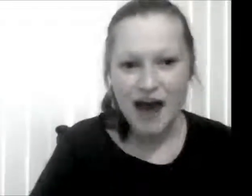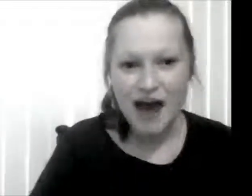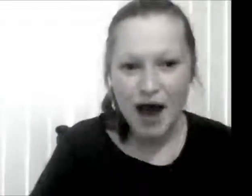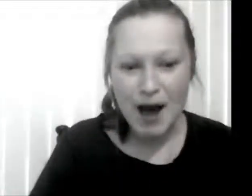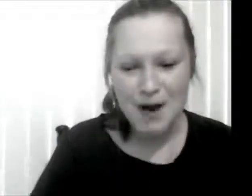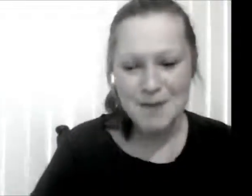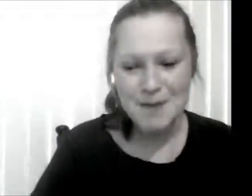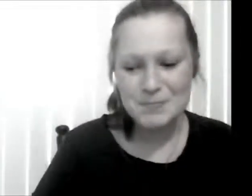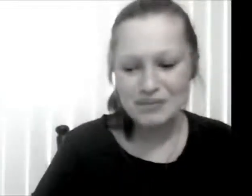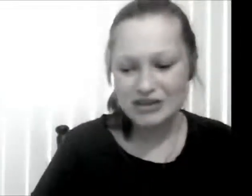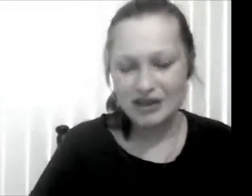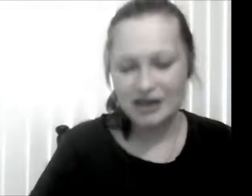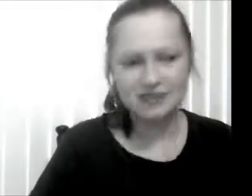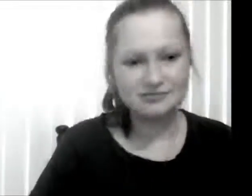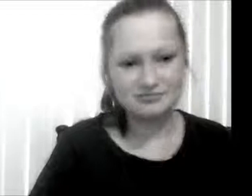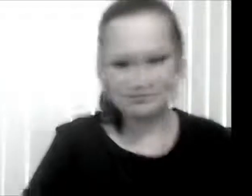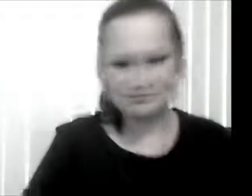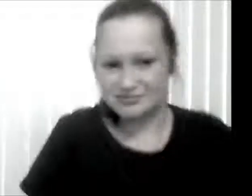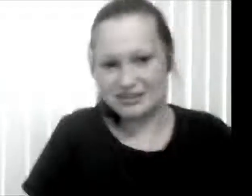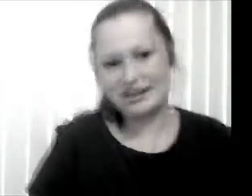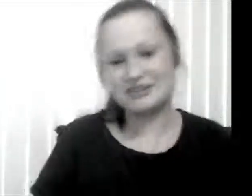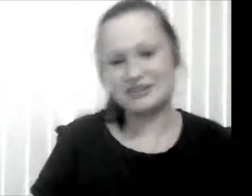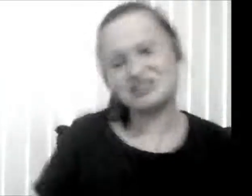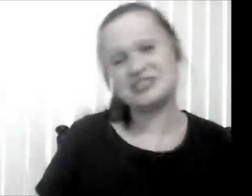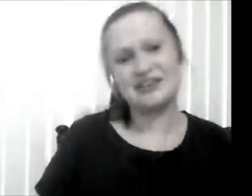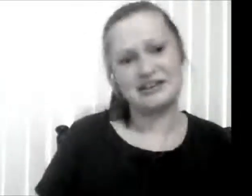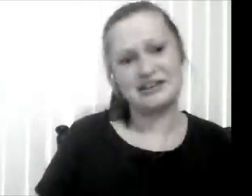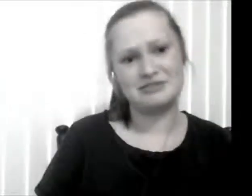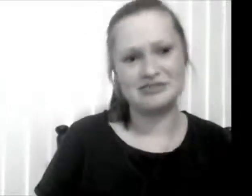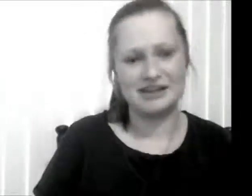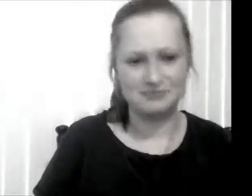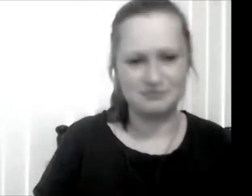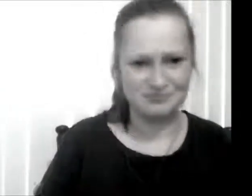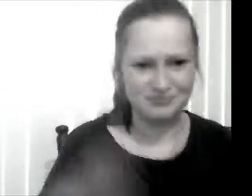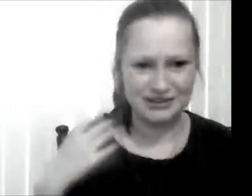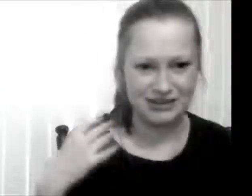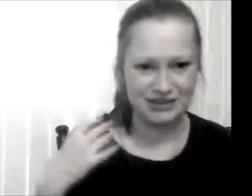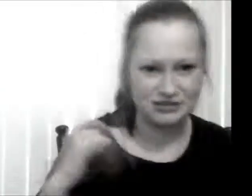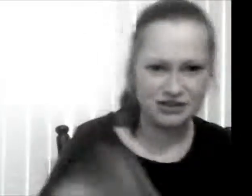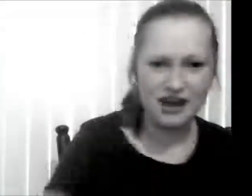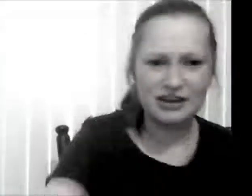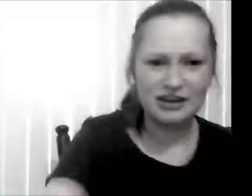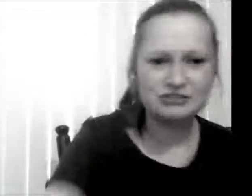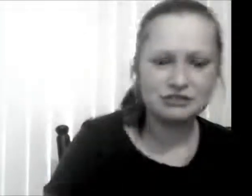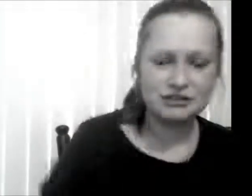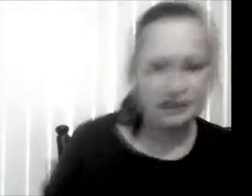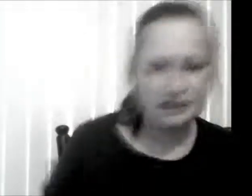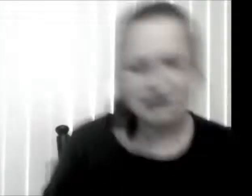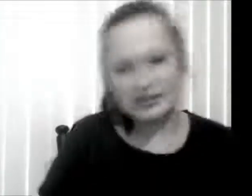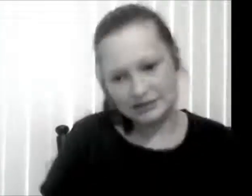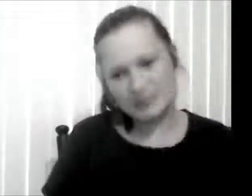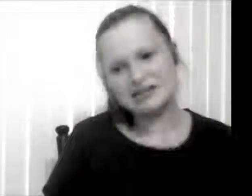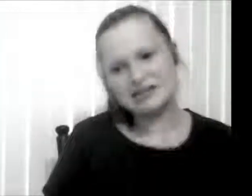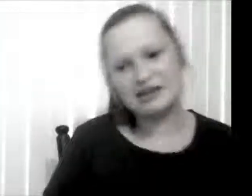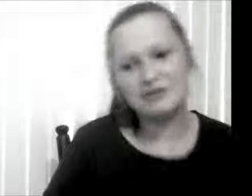Um but yeah I don't know. It's just an idea. Not like being like no you have to do it. It's the best thing ever.